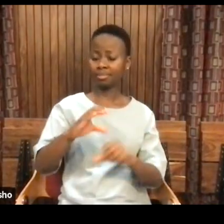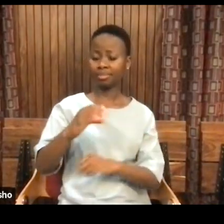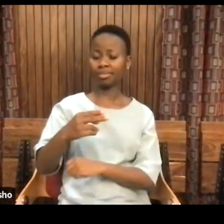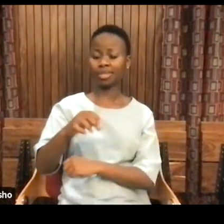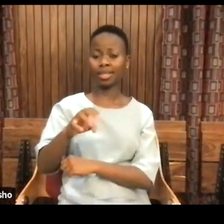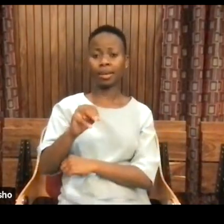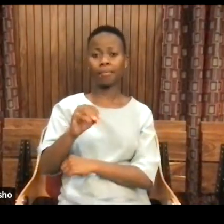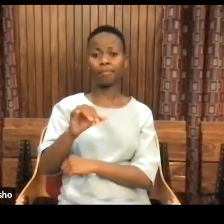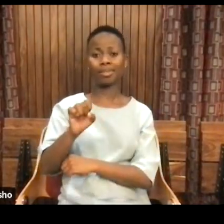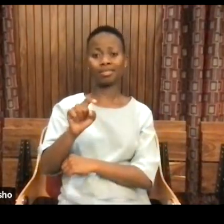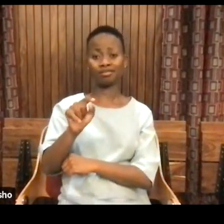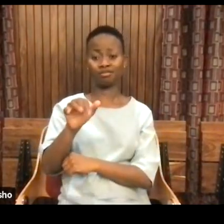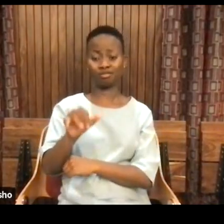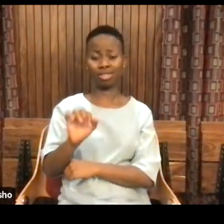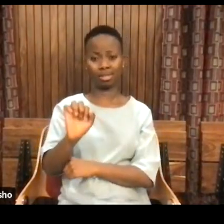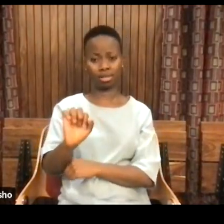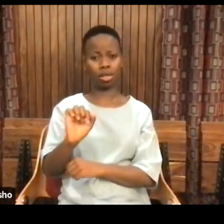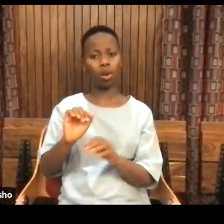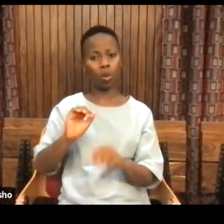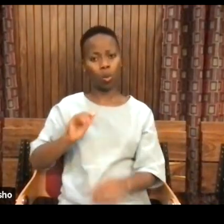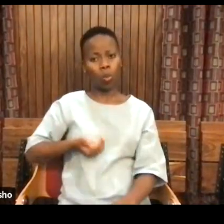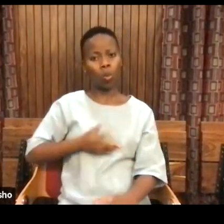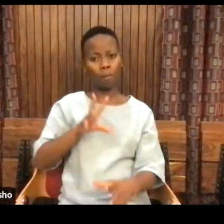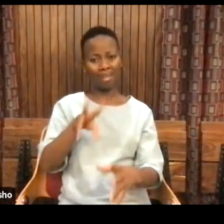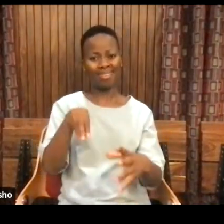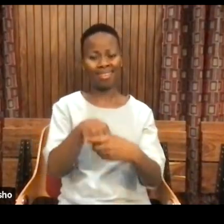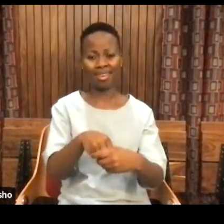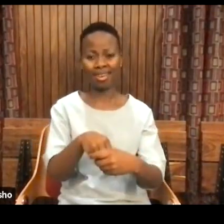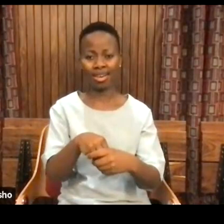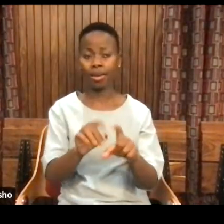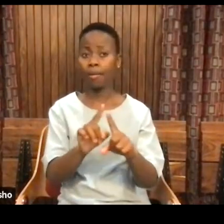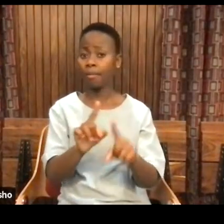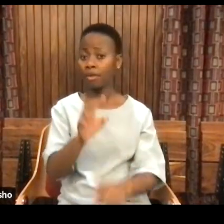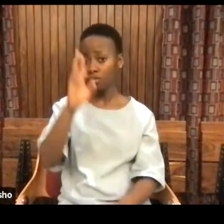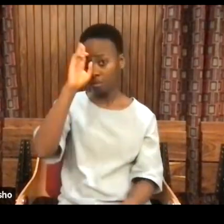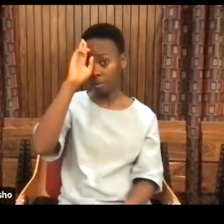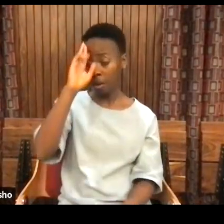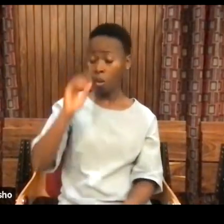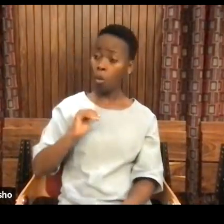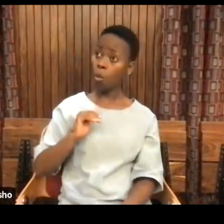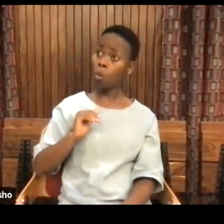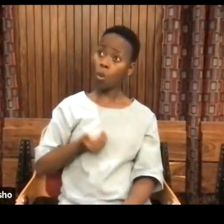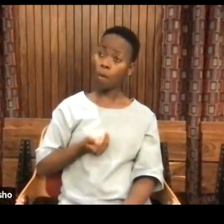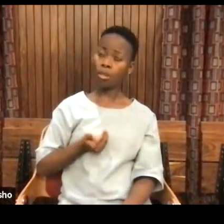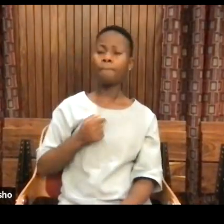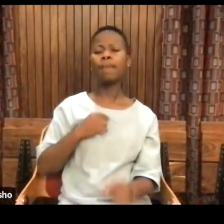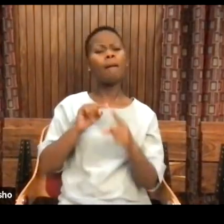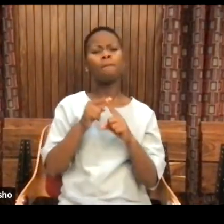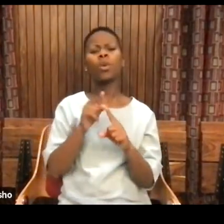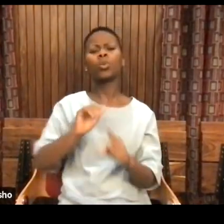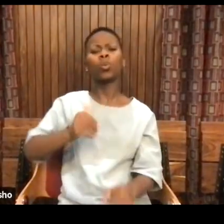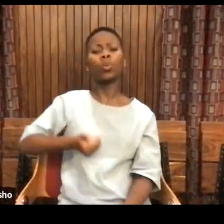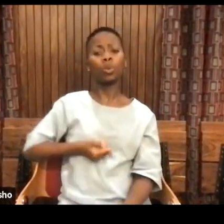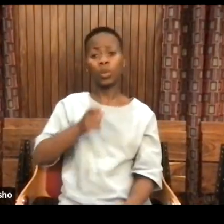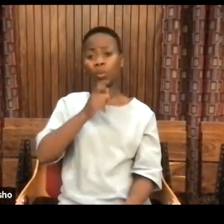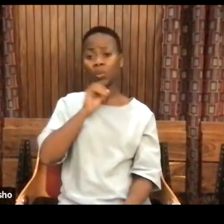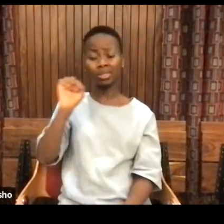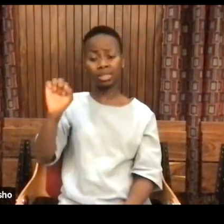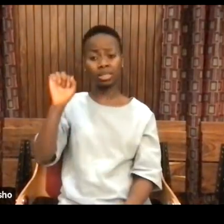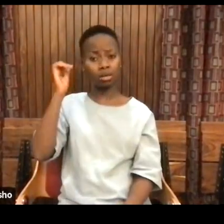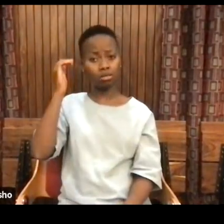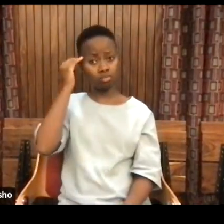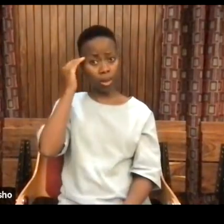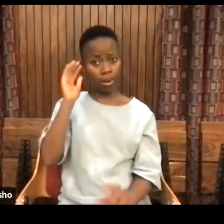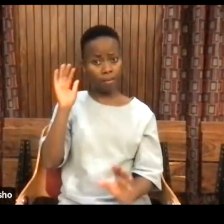say women were exclusively the people using their brains. But my point is something a little different,